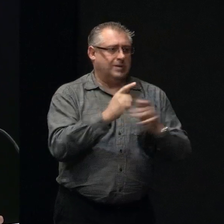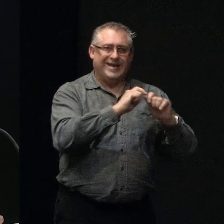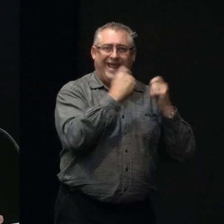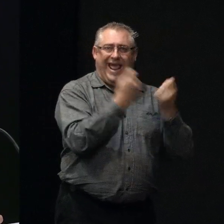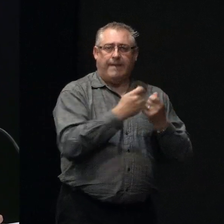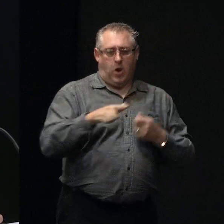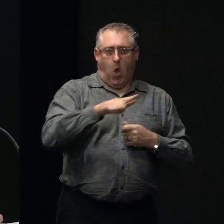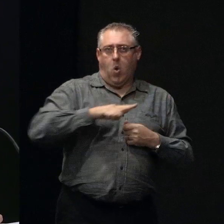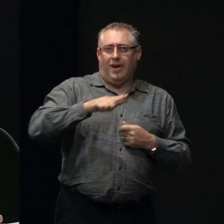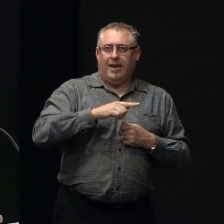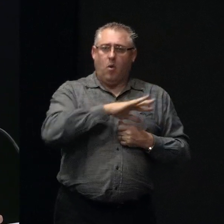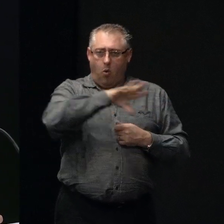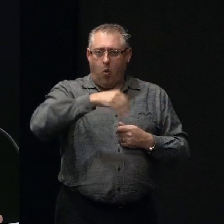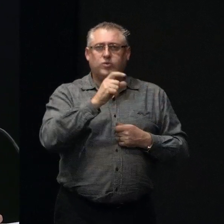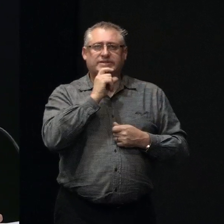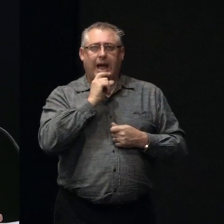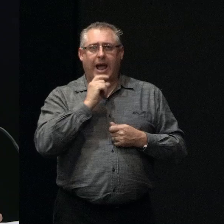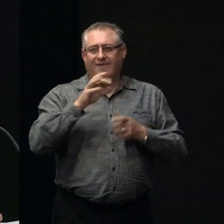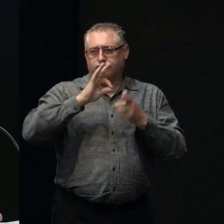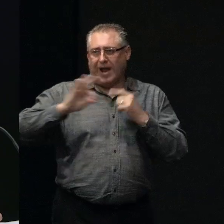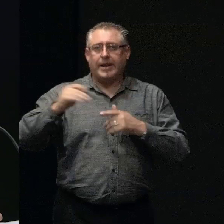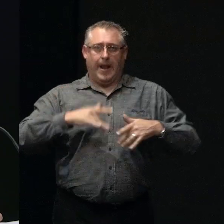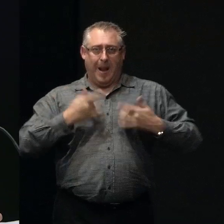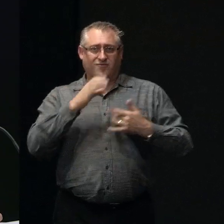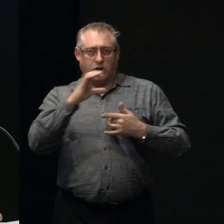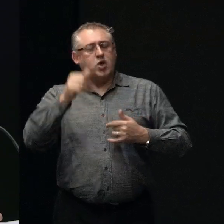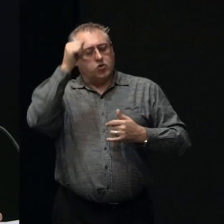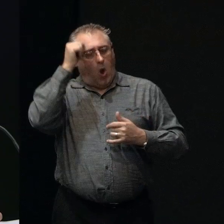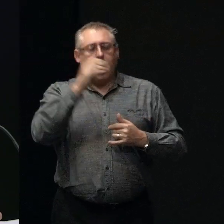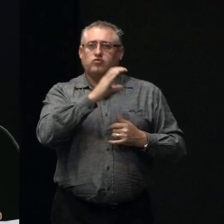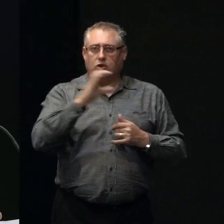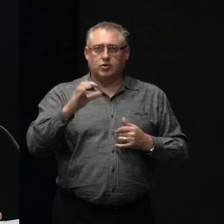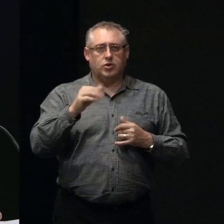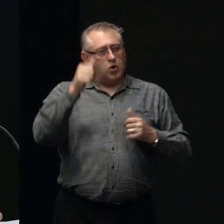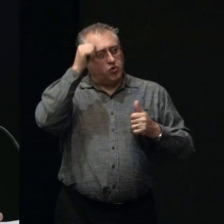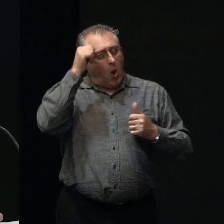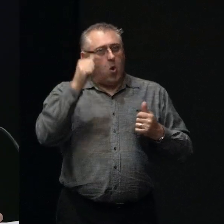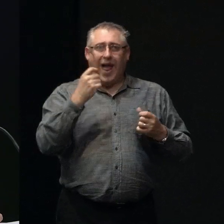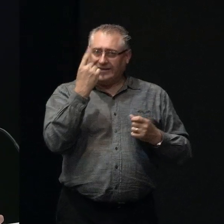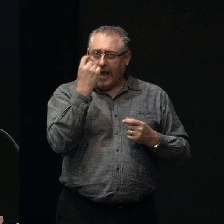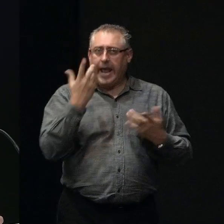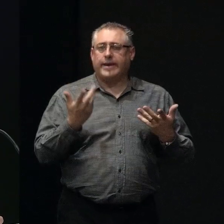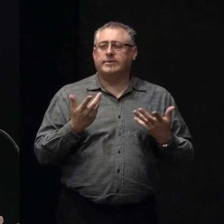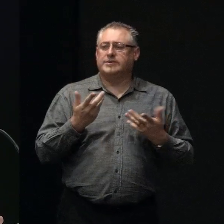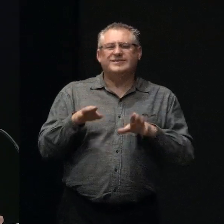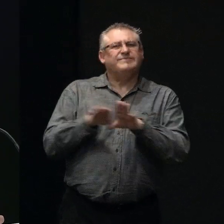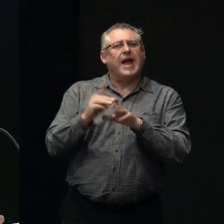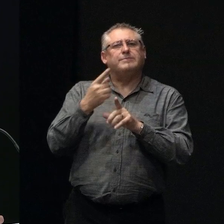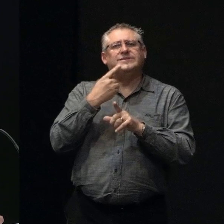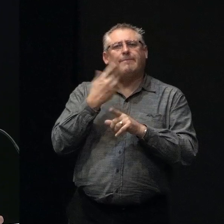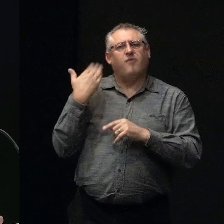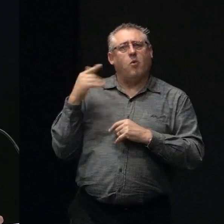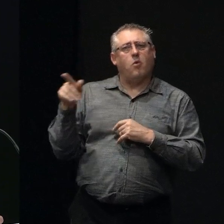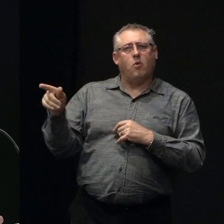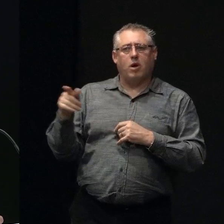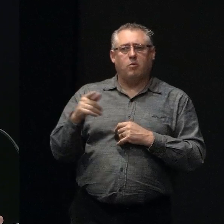locally, all of our staff in the branches, they live in Christchurch, they know Christchurch and understand and as the comment was made before, we've